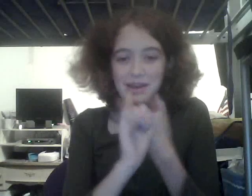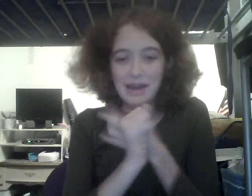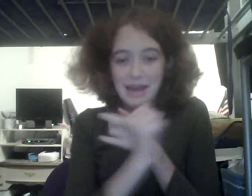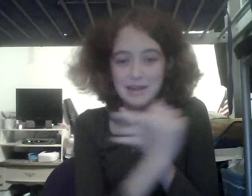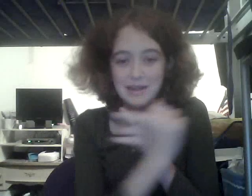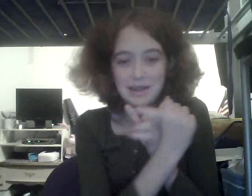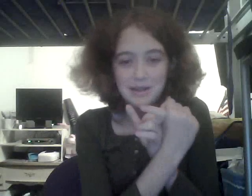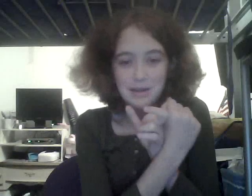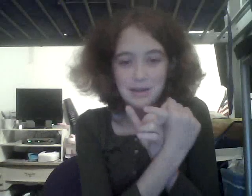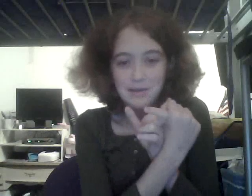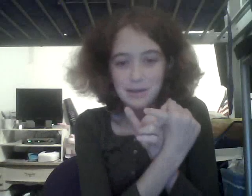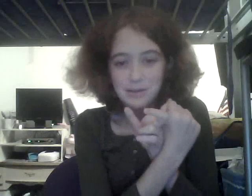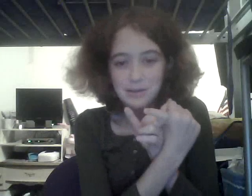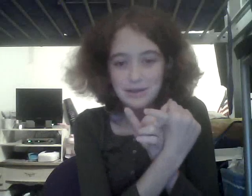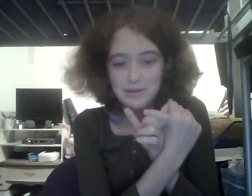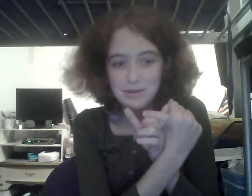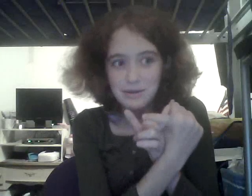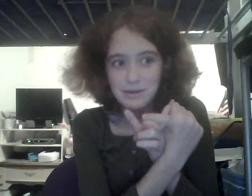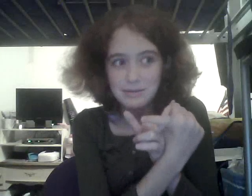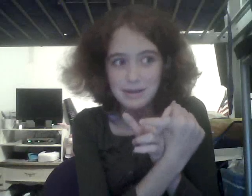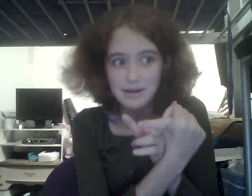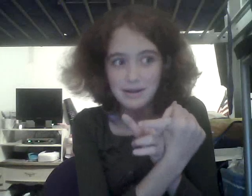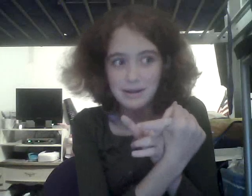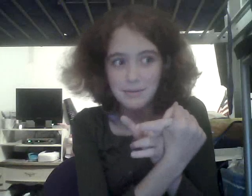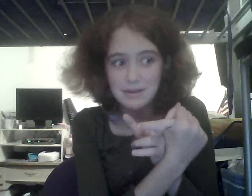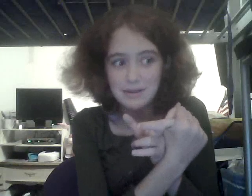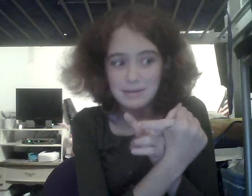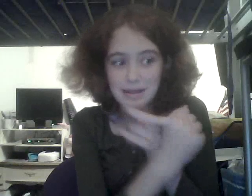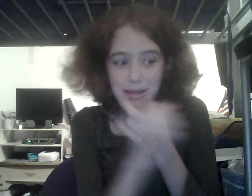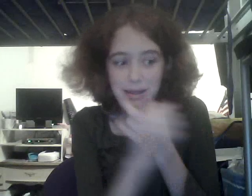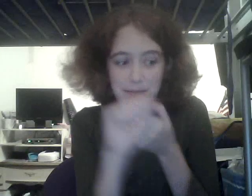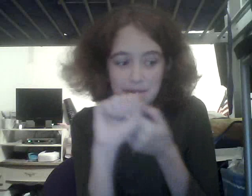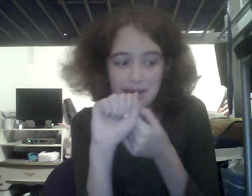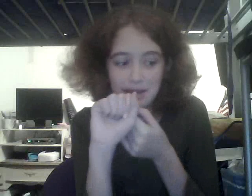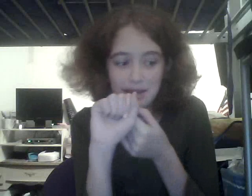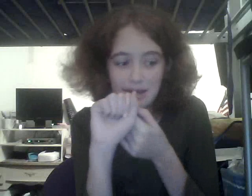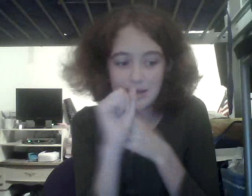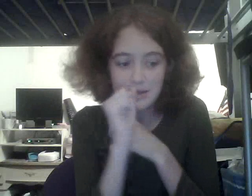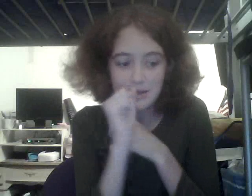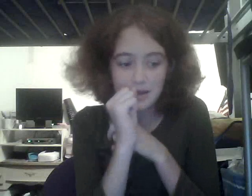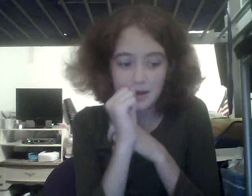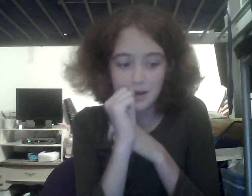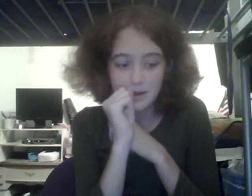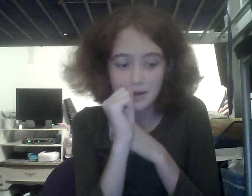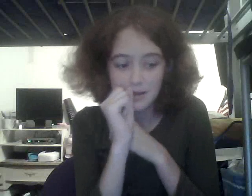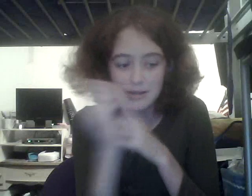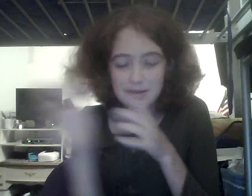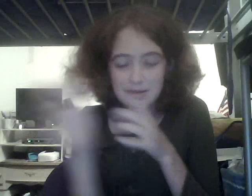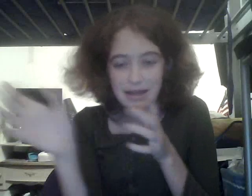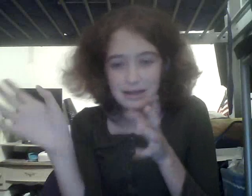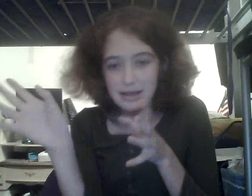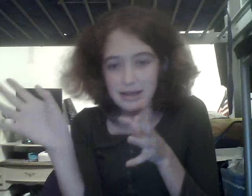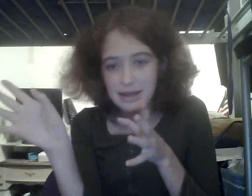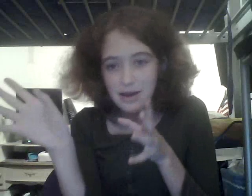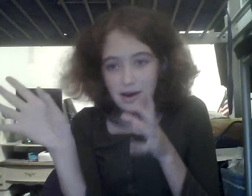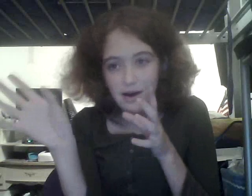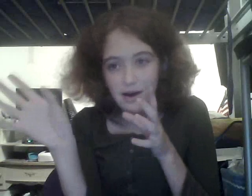And then, I had a million dollars, who would I spend it on? I'd probably spend it, like, uh, slightly on